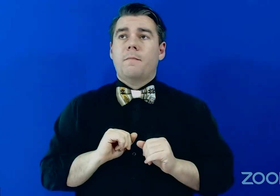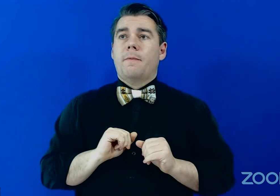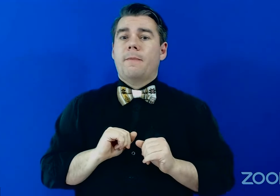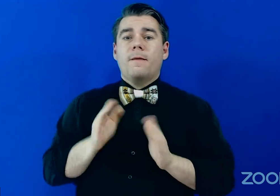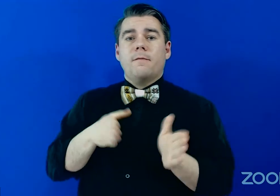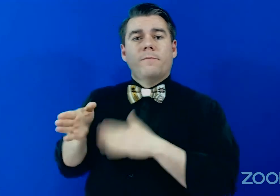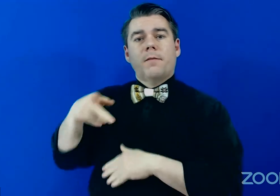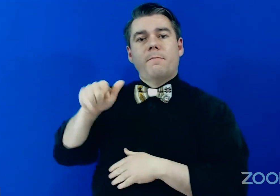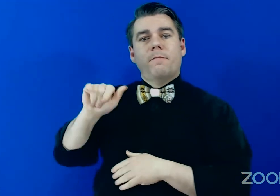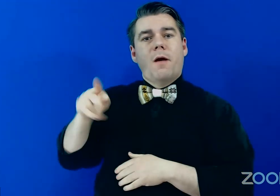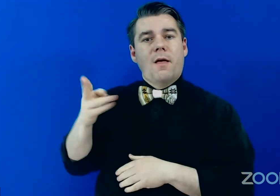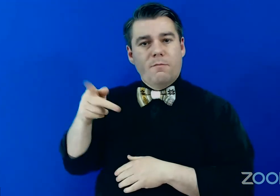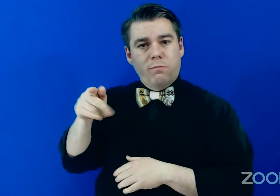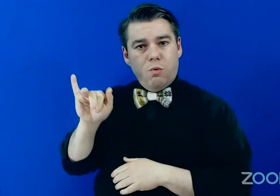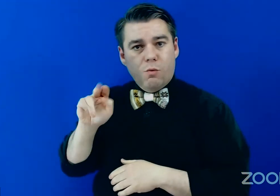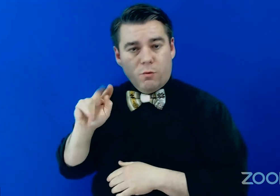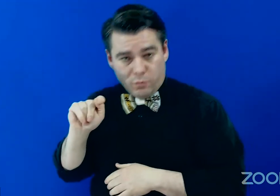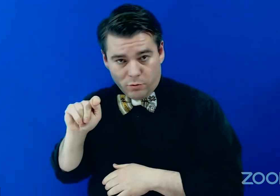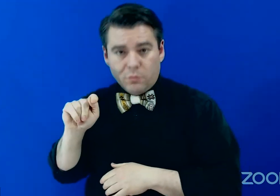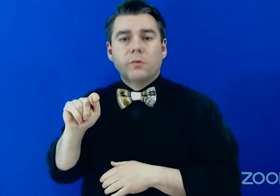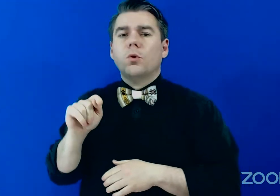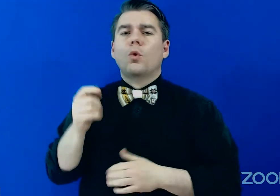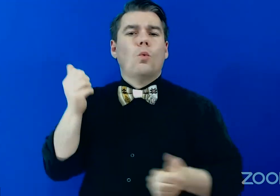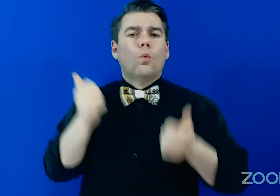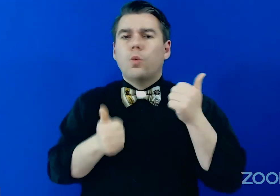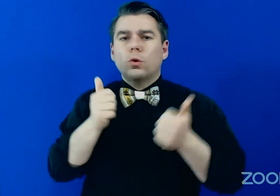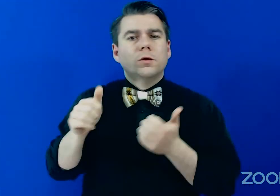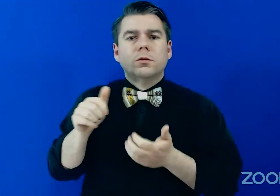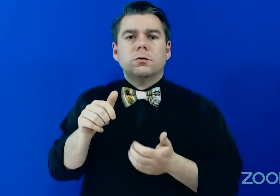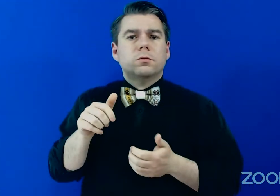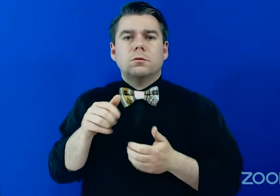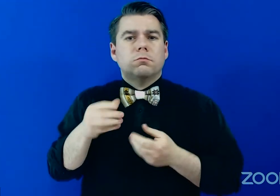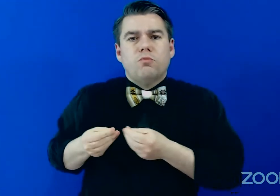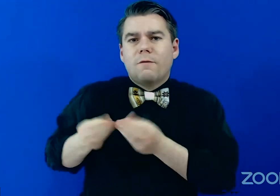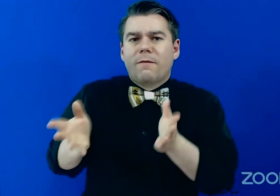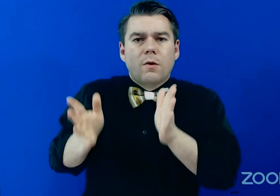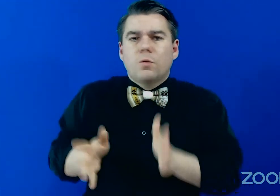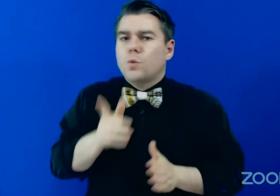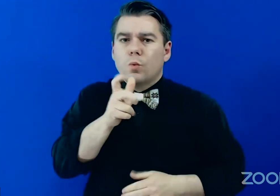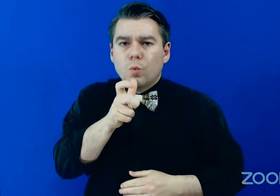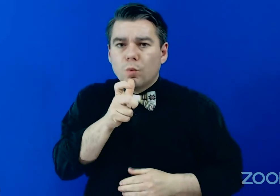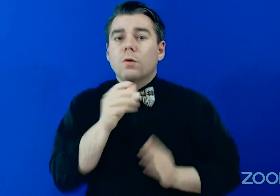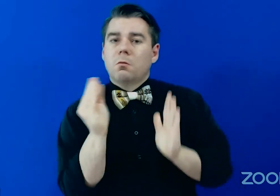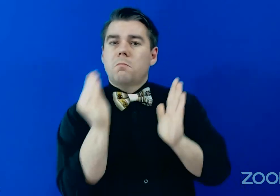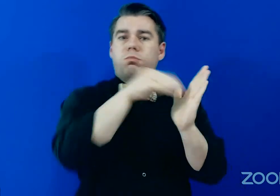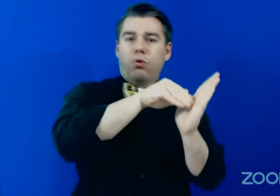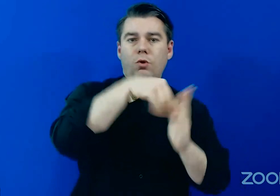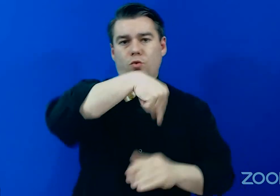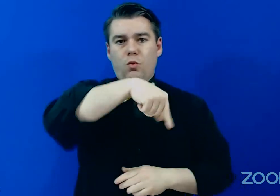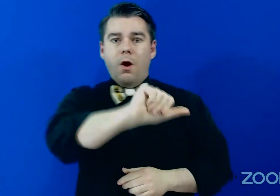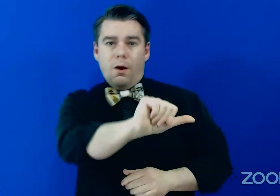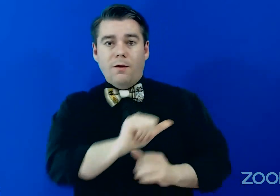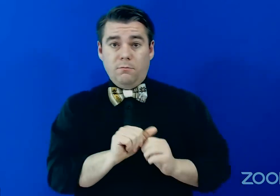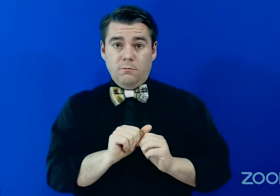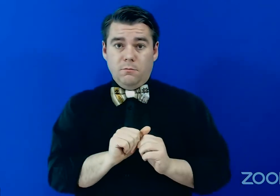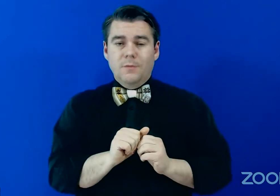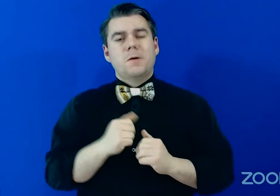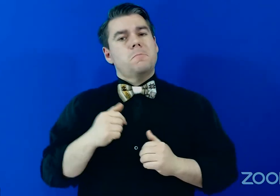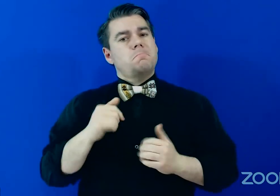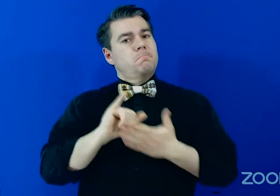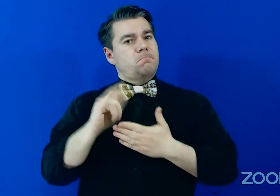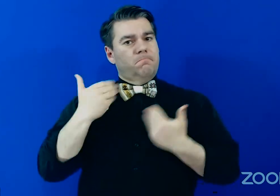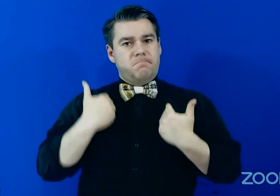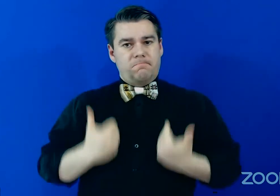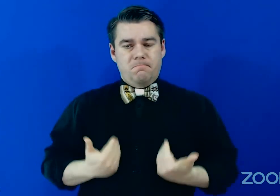PathPoint. So please, please make note if it's for a specific provider. Um, I think that's all I have. Um,